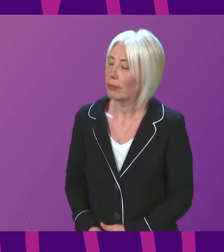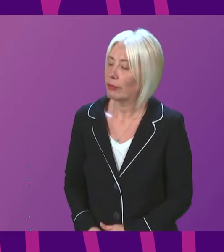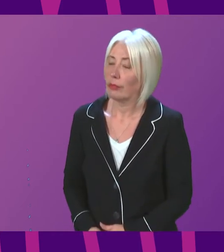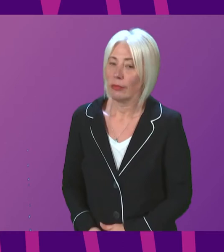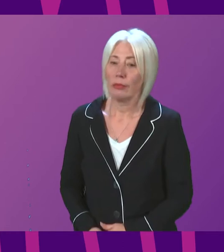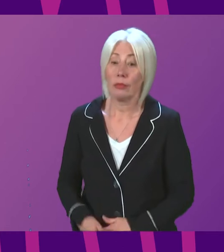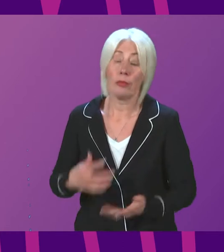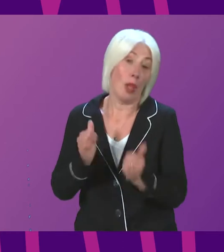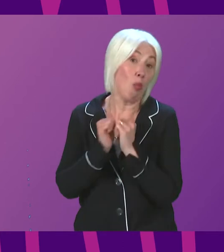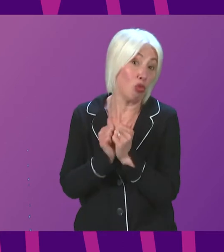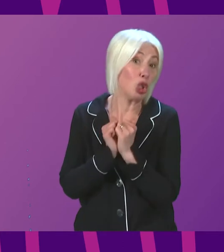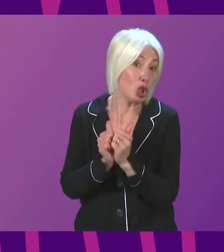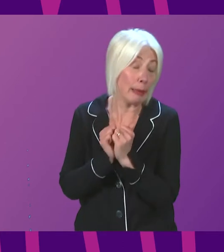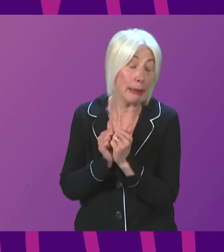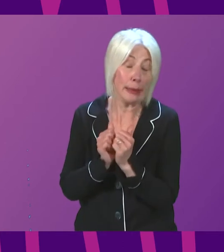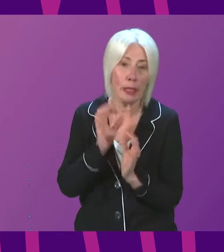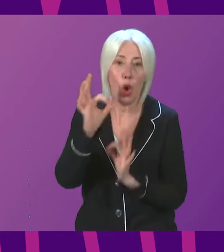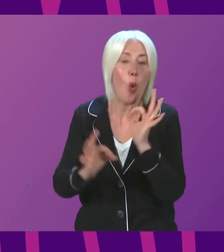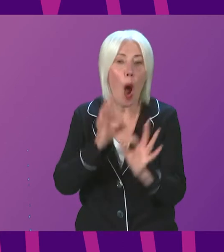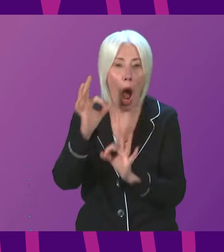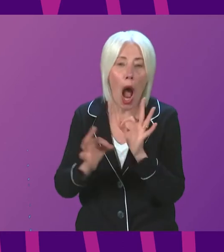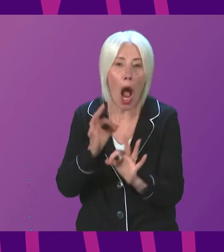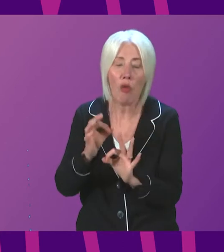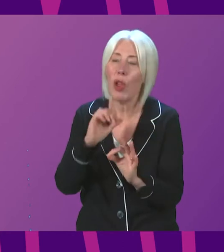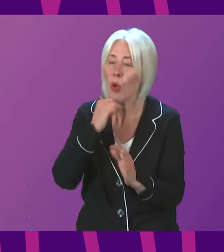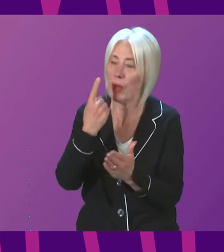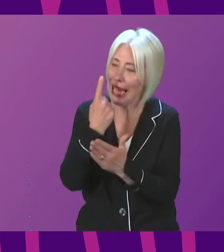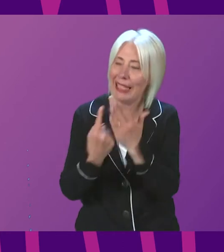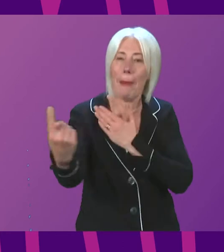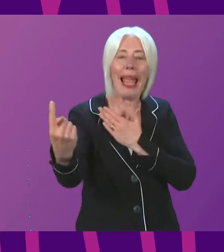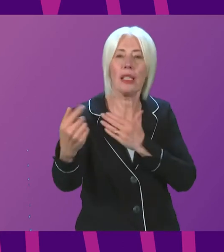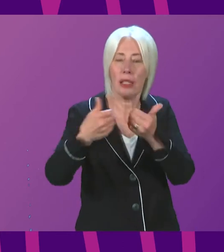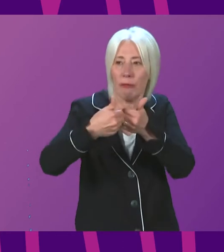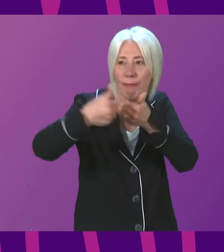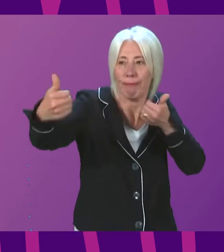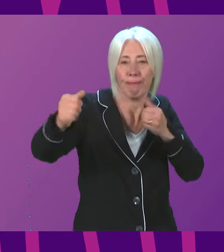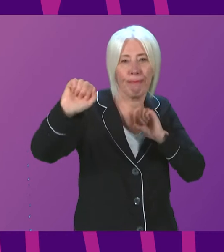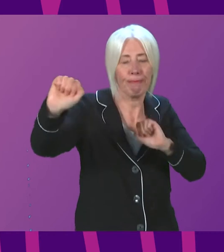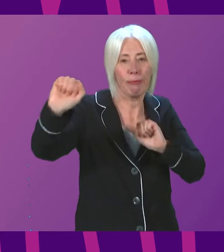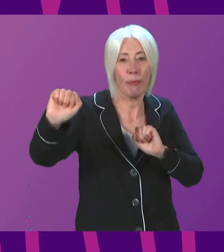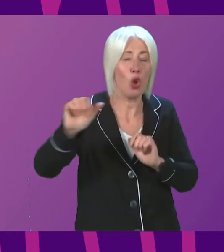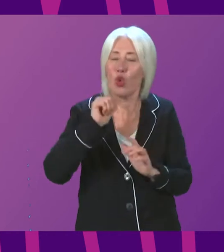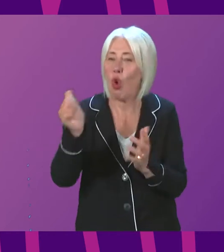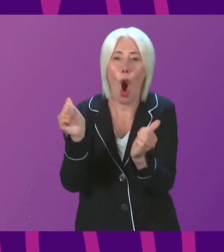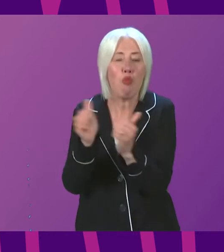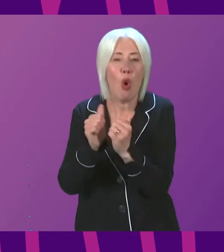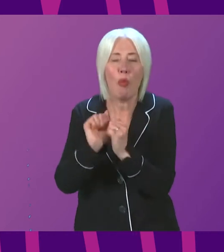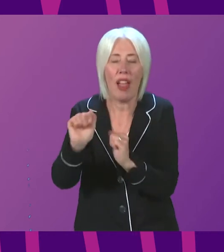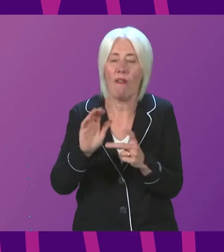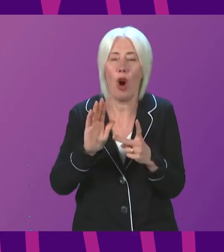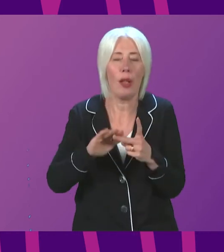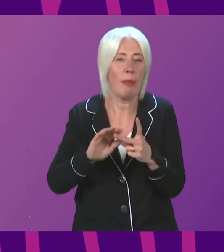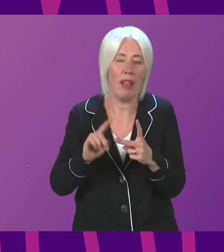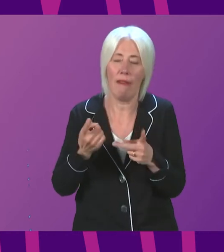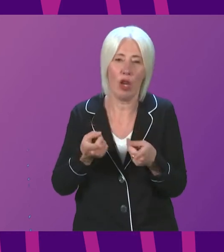I appreciate that the inquiry will operate entirely independently, and it would therefore not be appropriate for the Deputy First